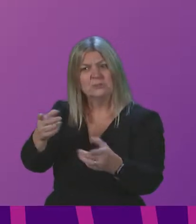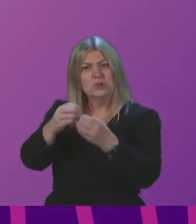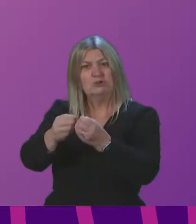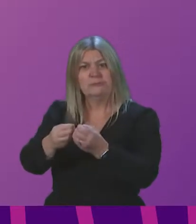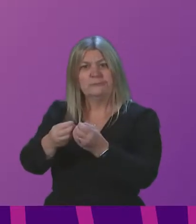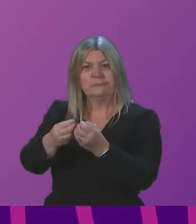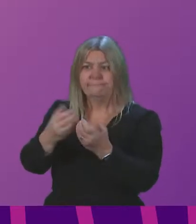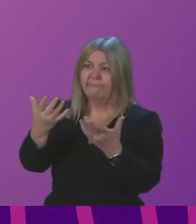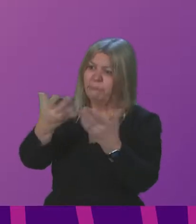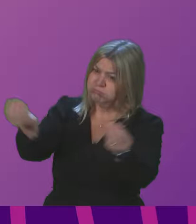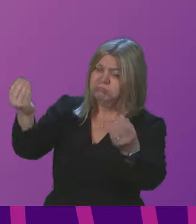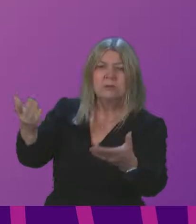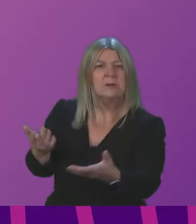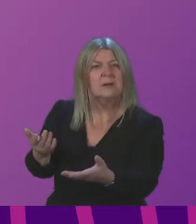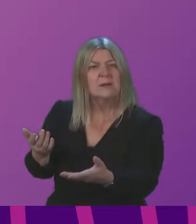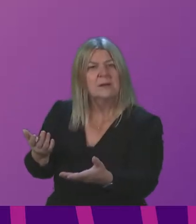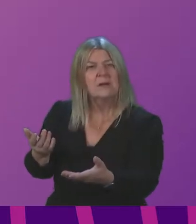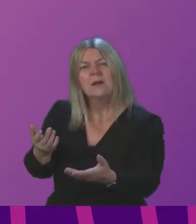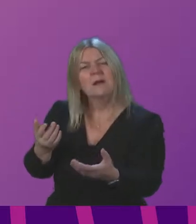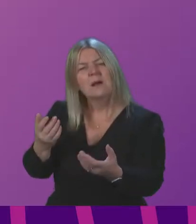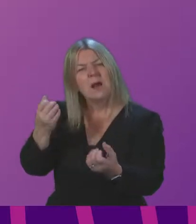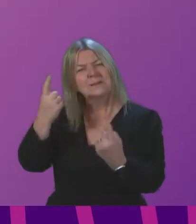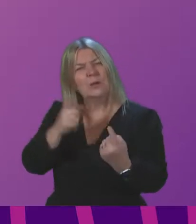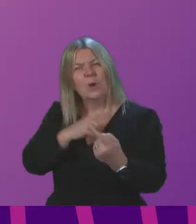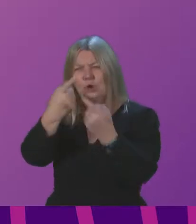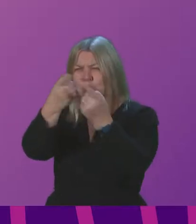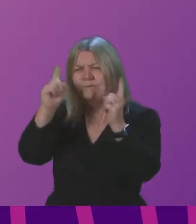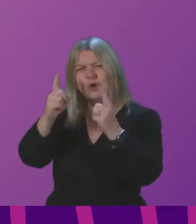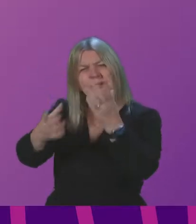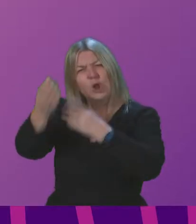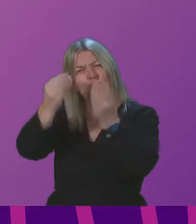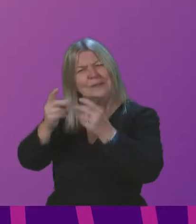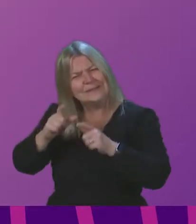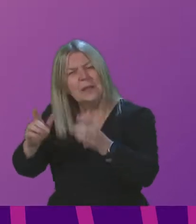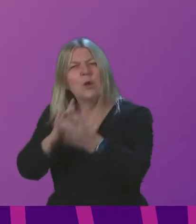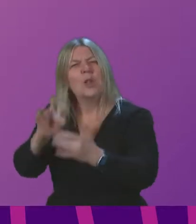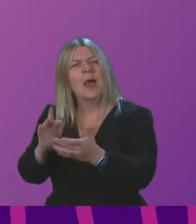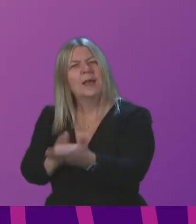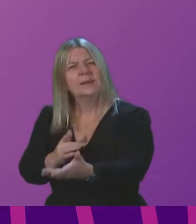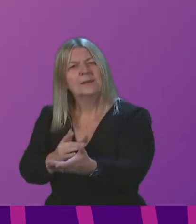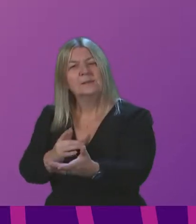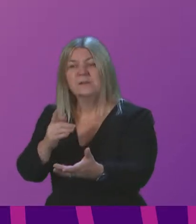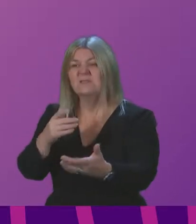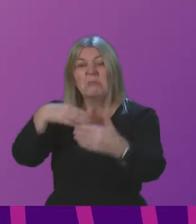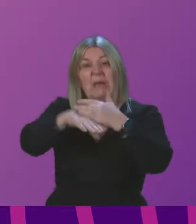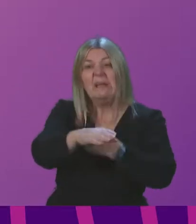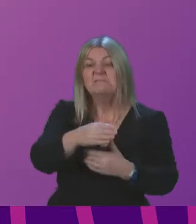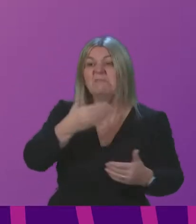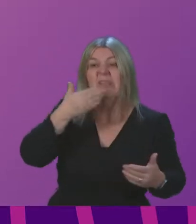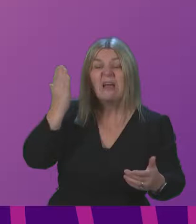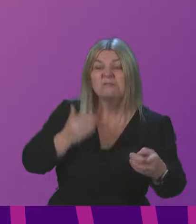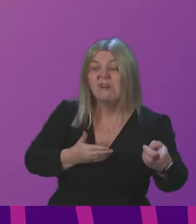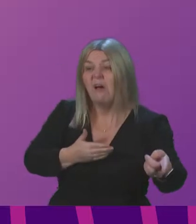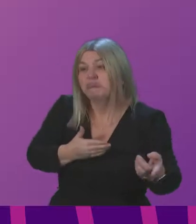cannot understand why university learning is still mostly online, with students perhaps only in university for in-person lectures